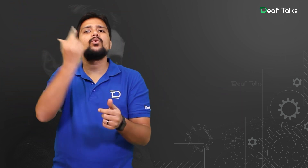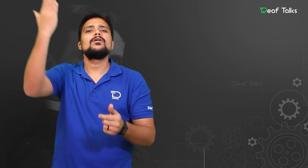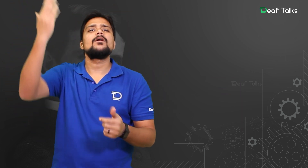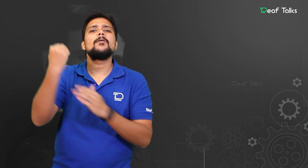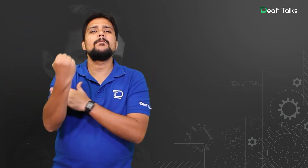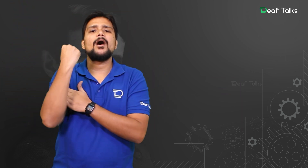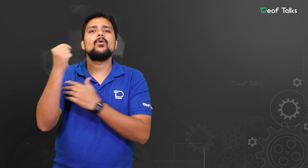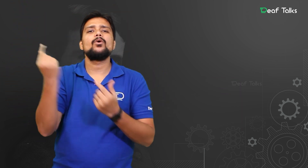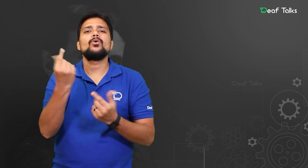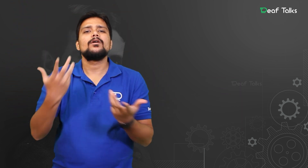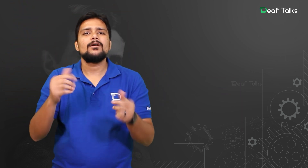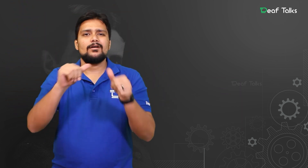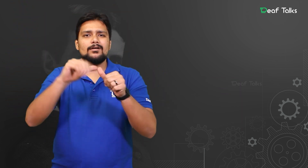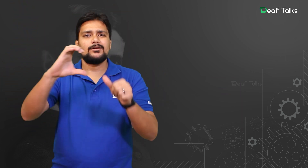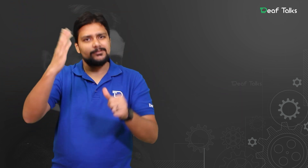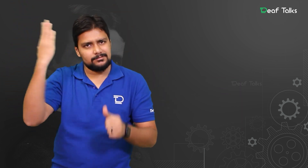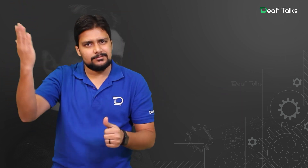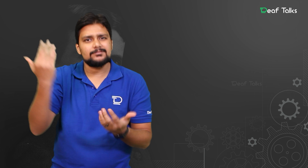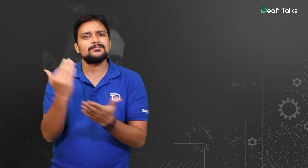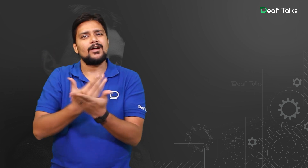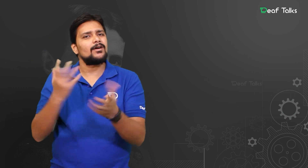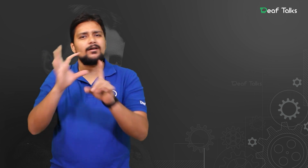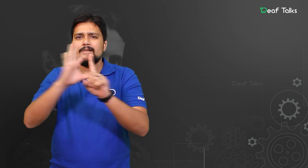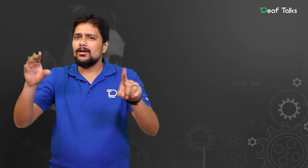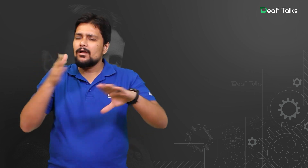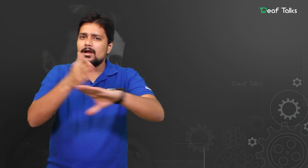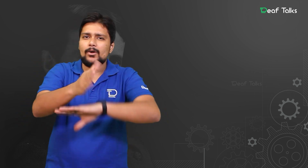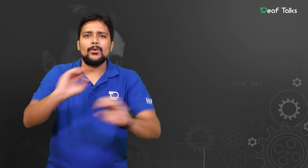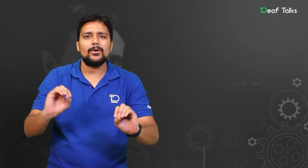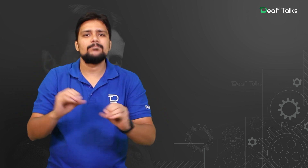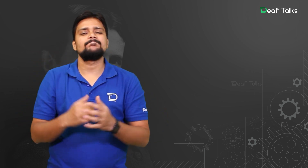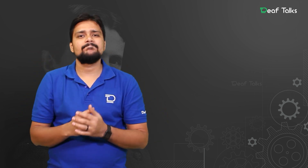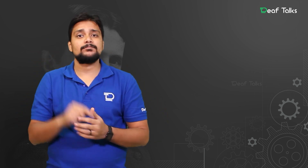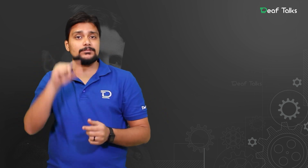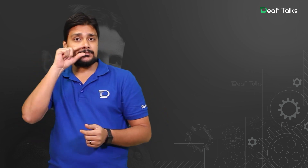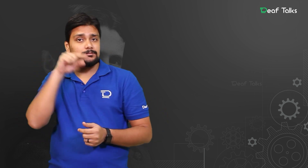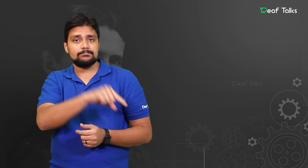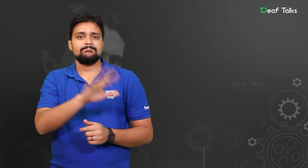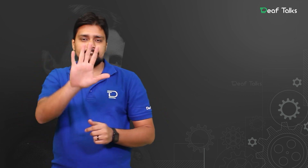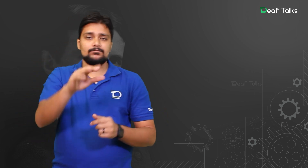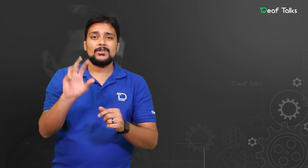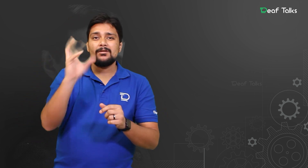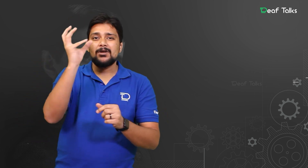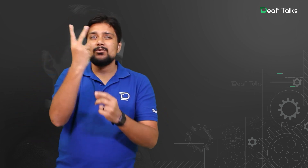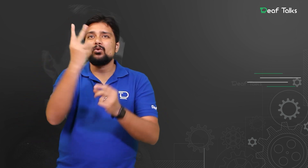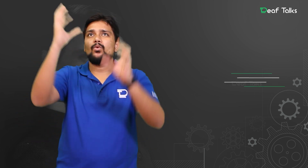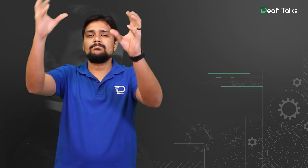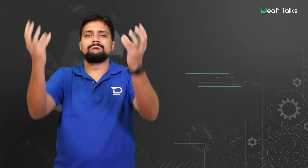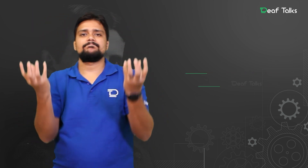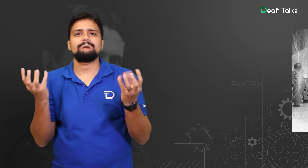proved it was safe for everyone. He also held two bulbs in his hands.